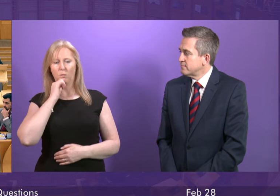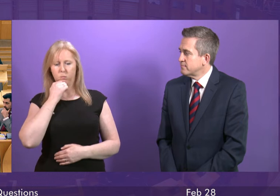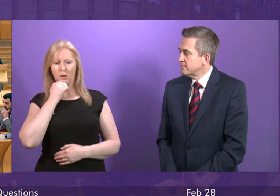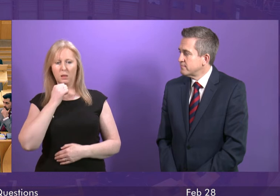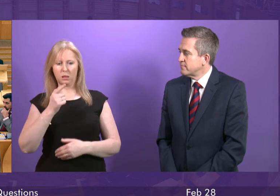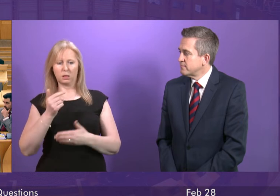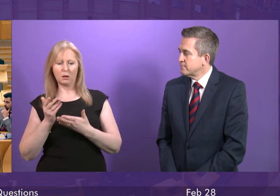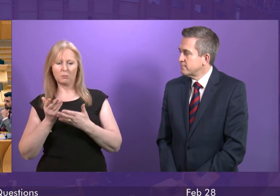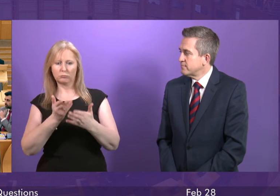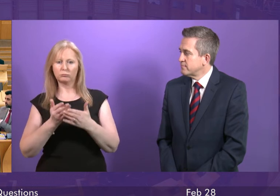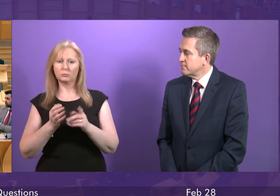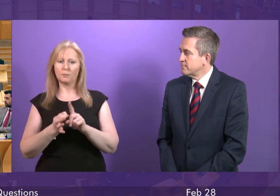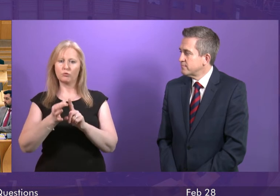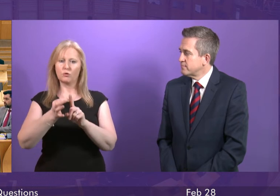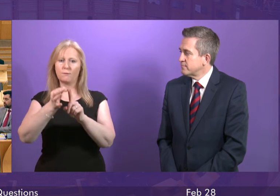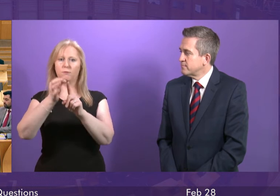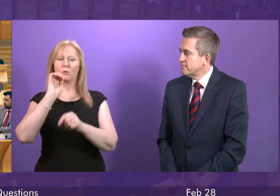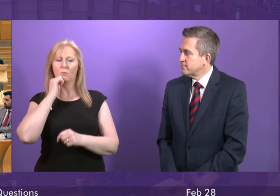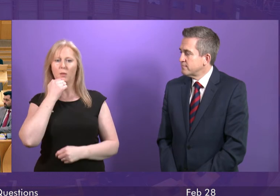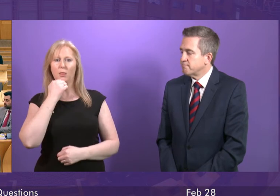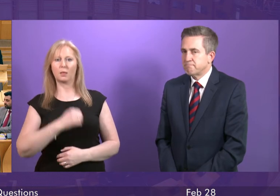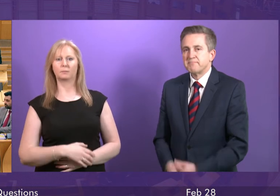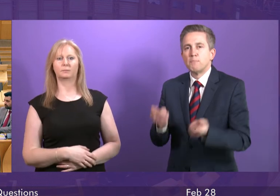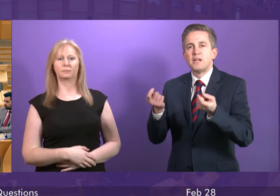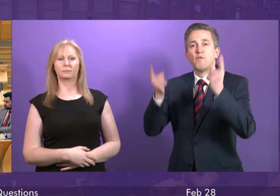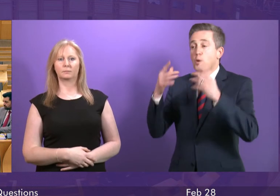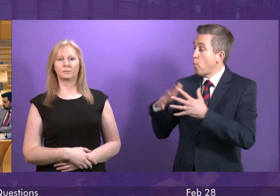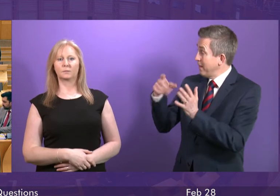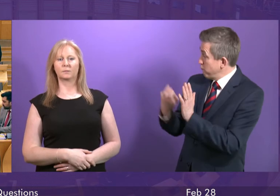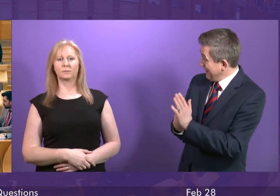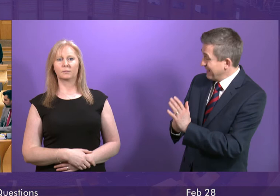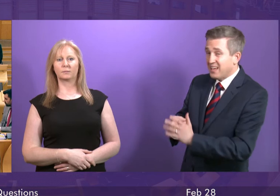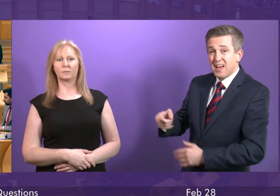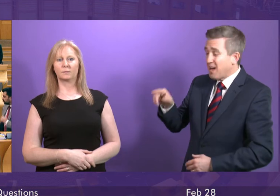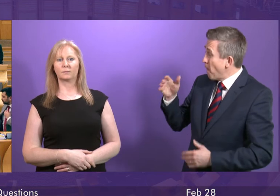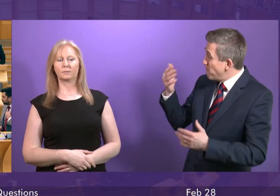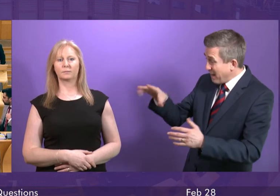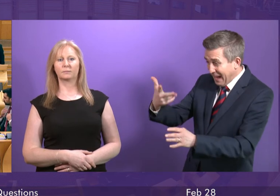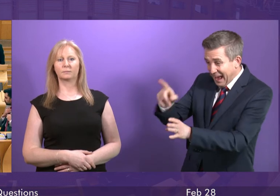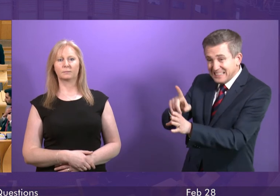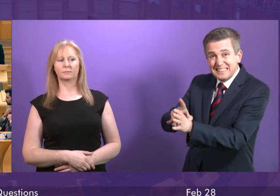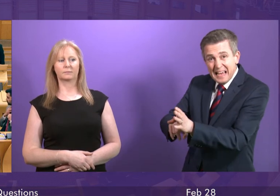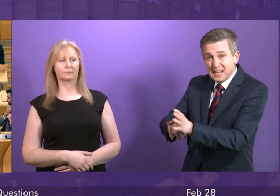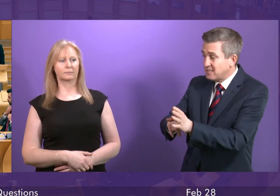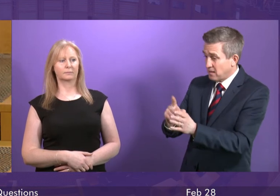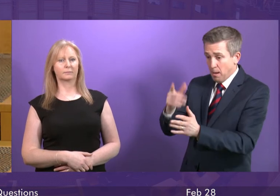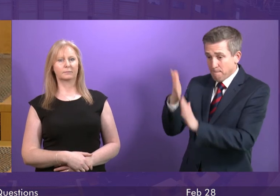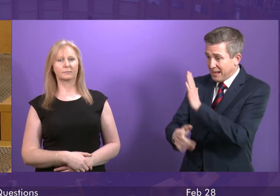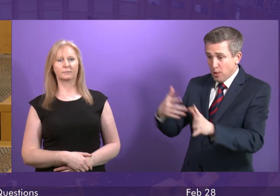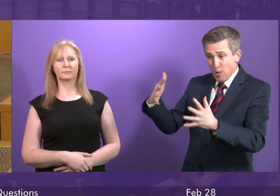waiting times that the improvement plan set out very clearly. Willie Rennie. But it's been eight years since this law was passed, and it's been eight years